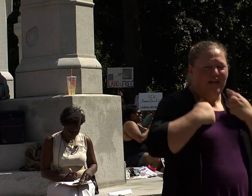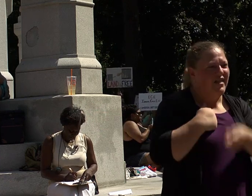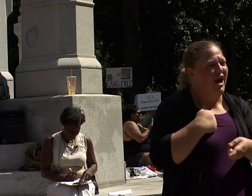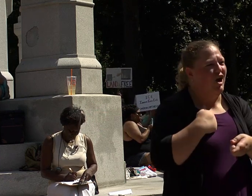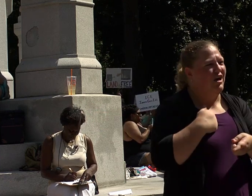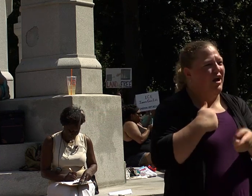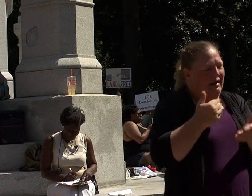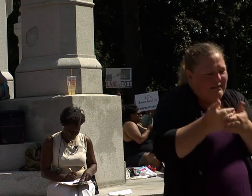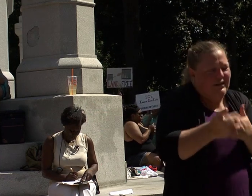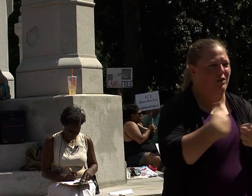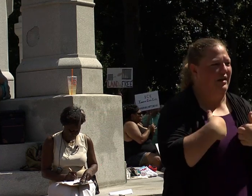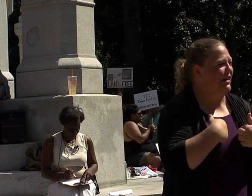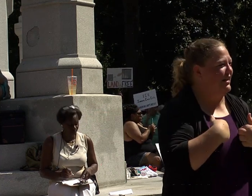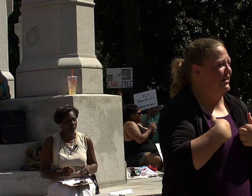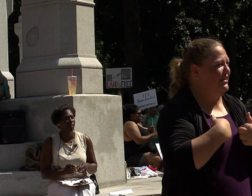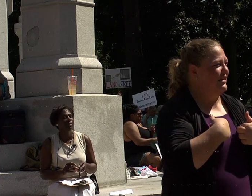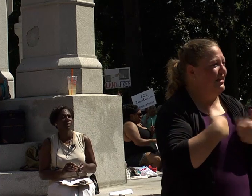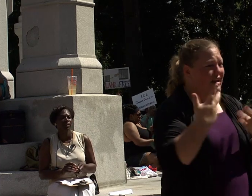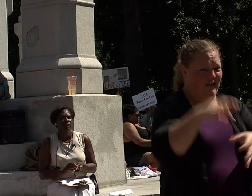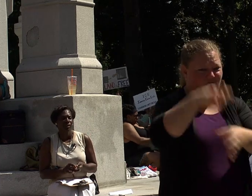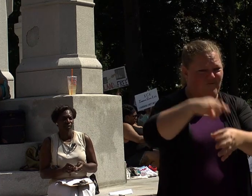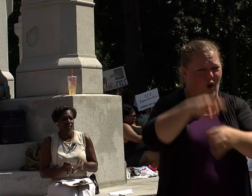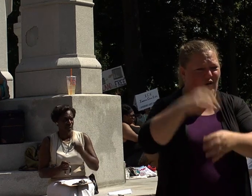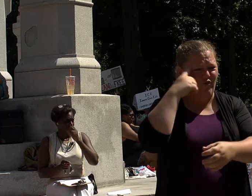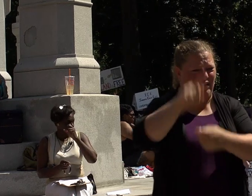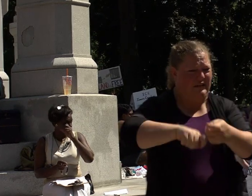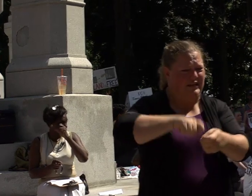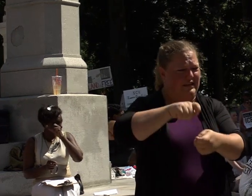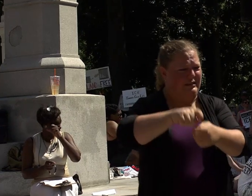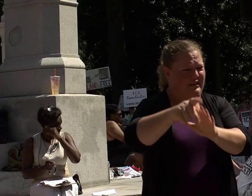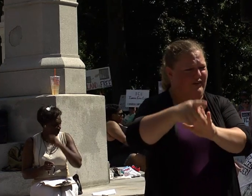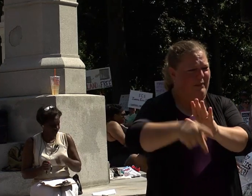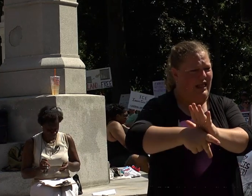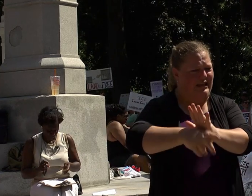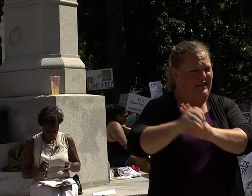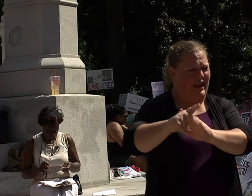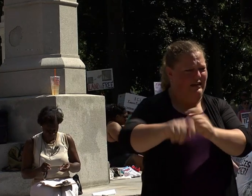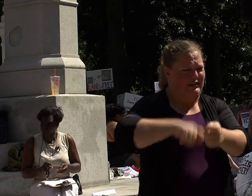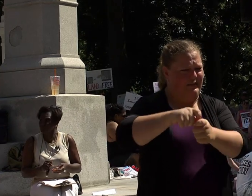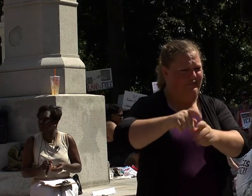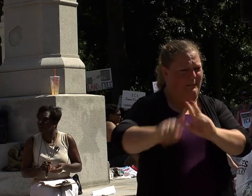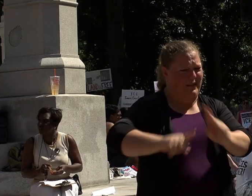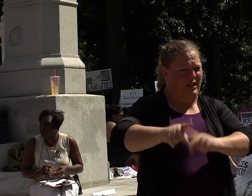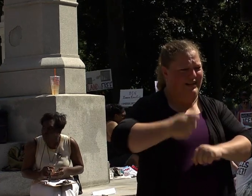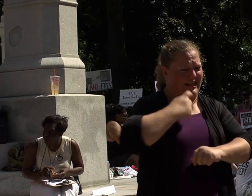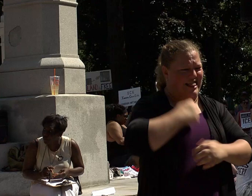close to where I work have voted for certain policies and personalities lately.